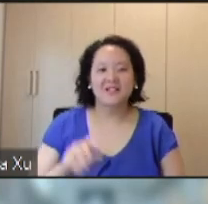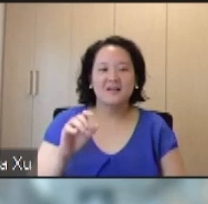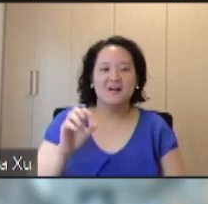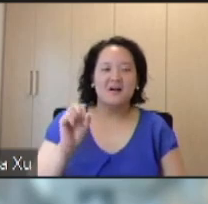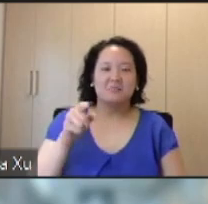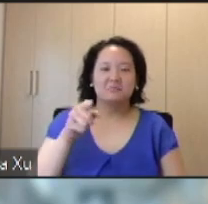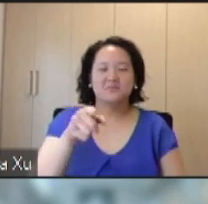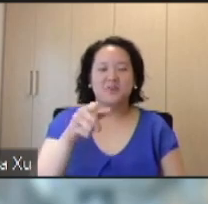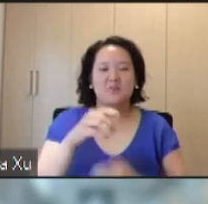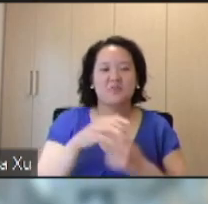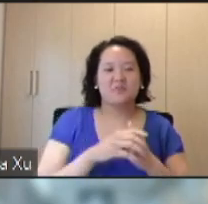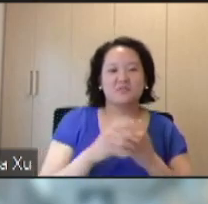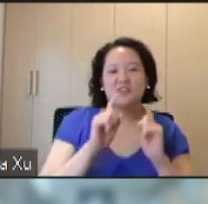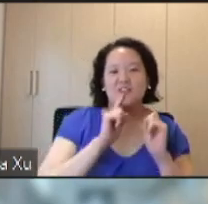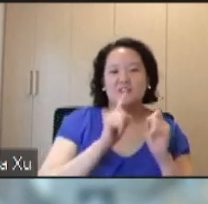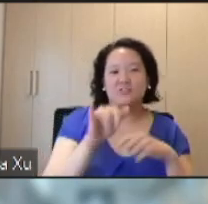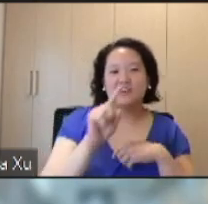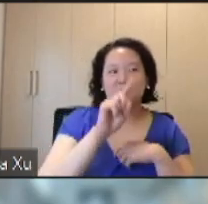Okay, sure.